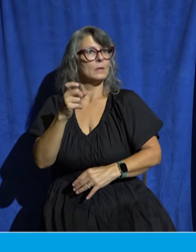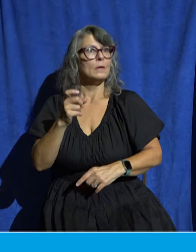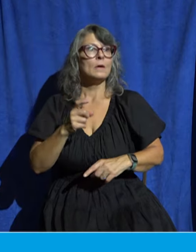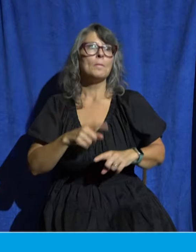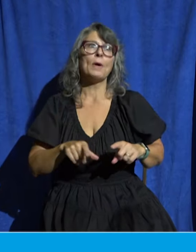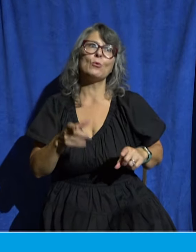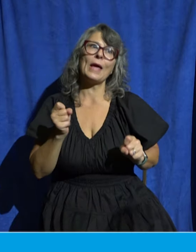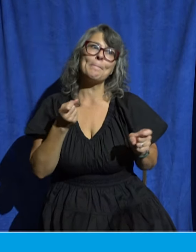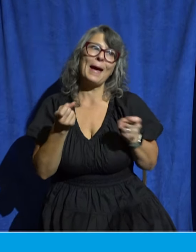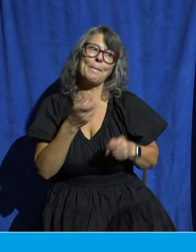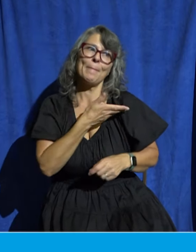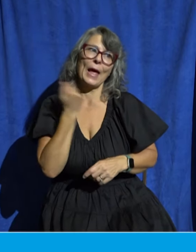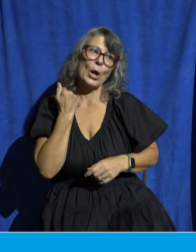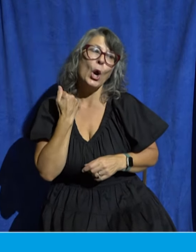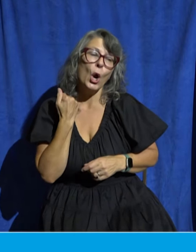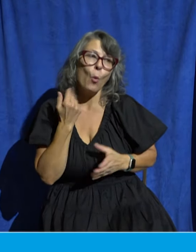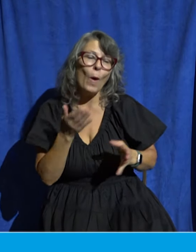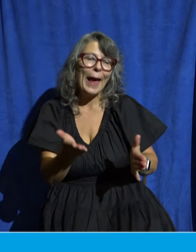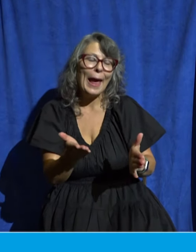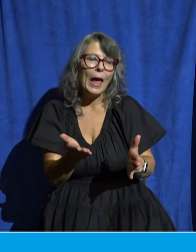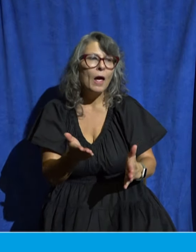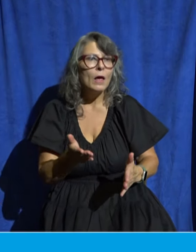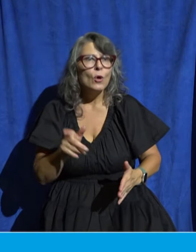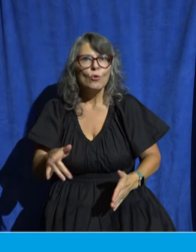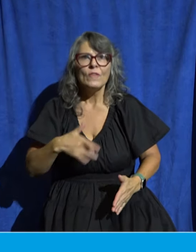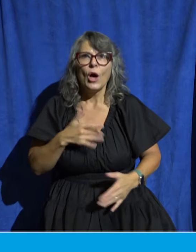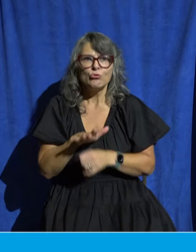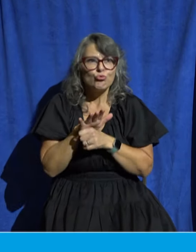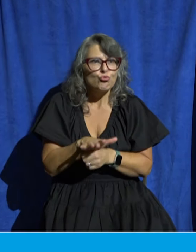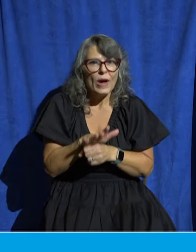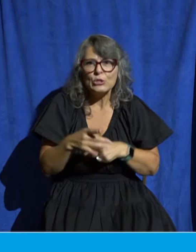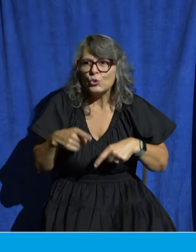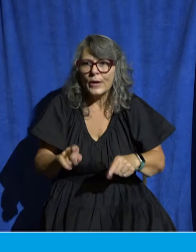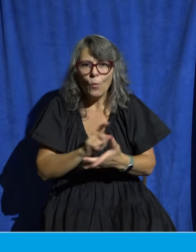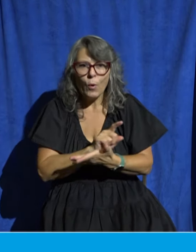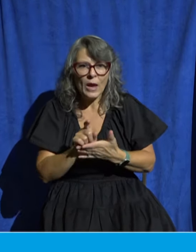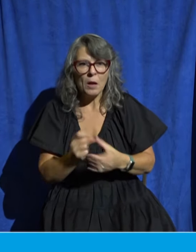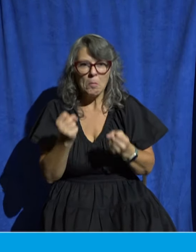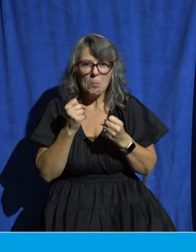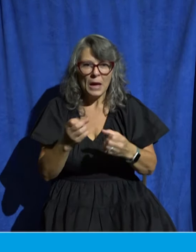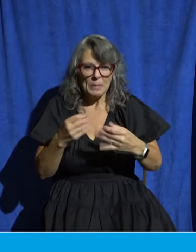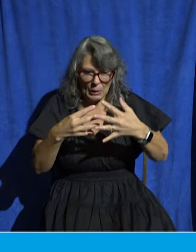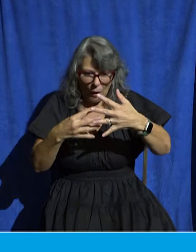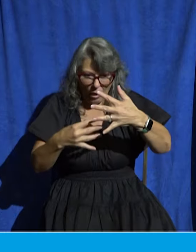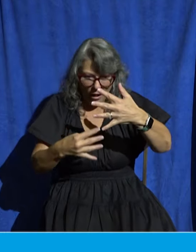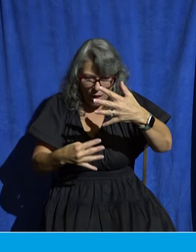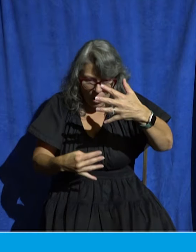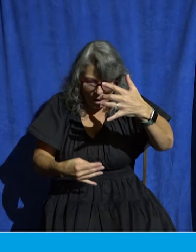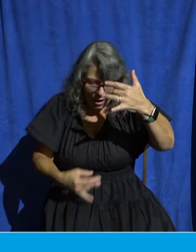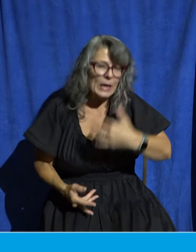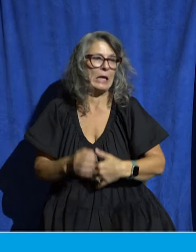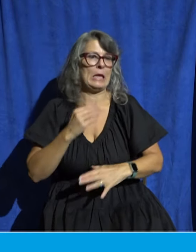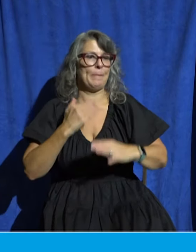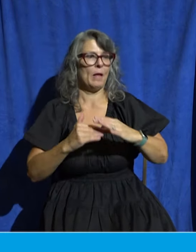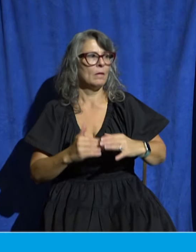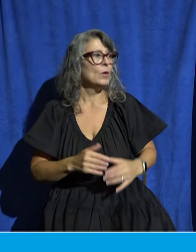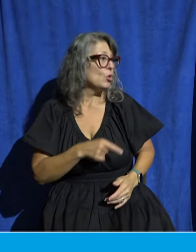You wonder why you're stressed out during the week. And you say, I have a system. I don't care what your system is. If you have 130